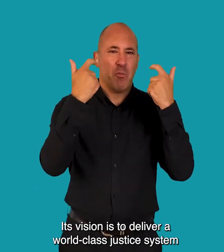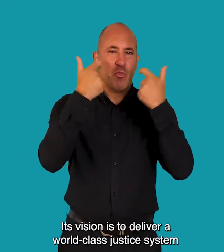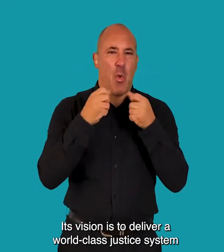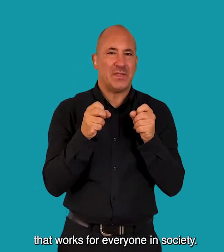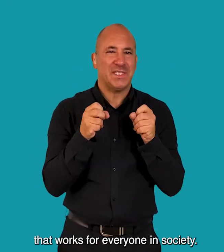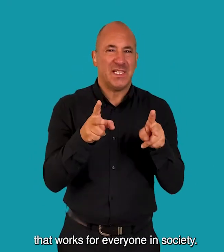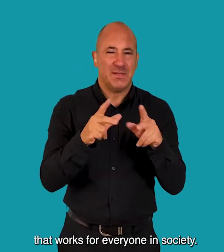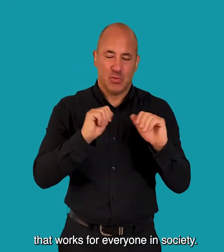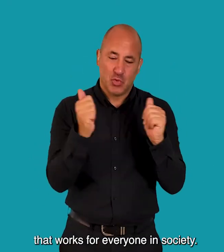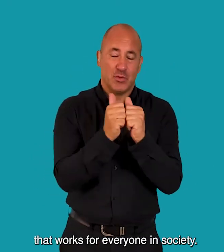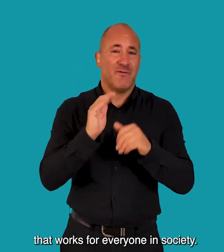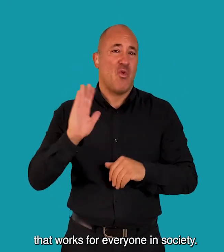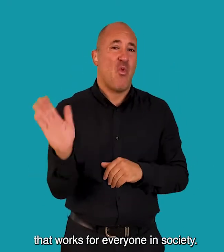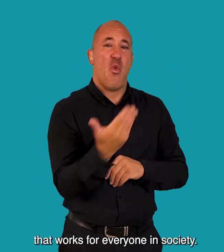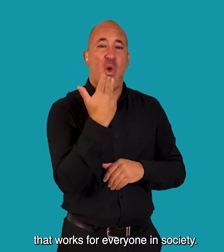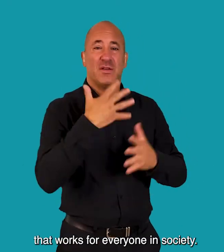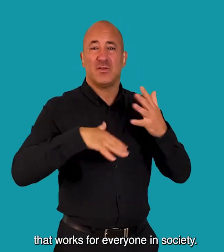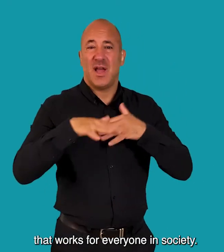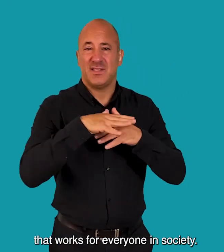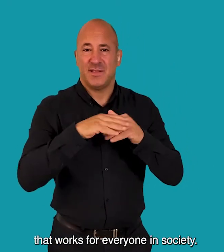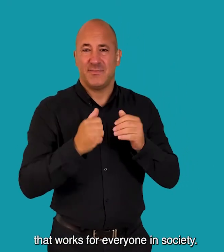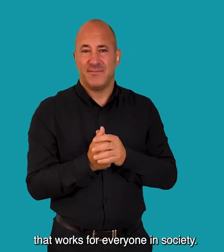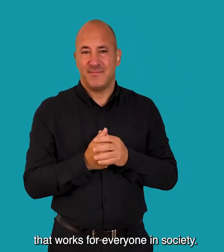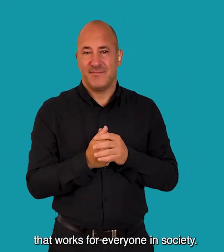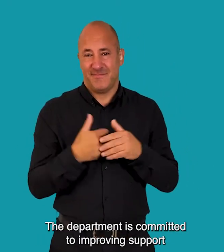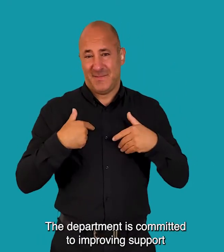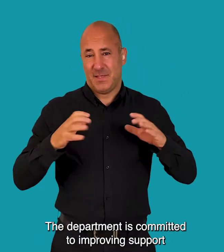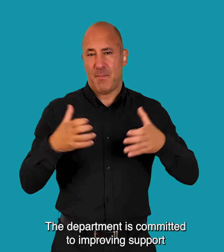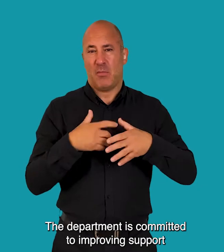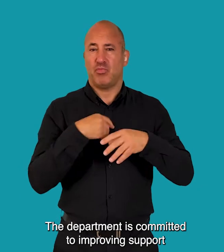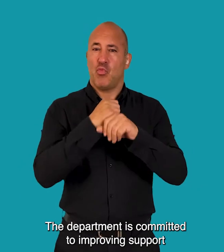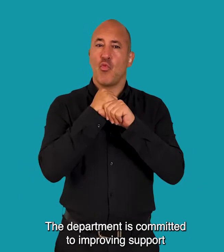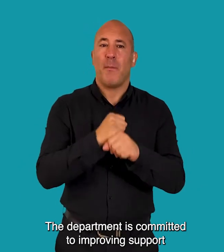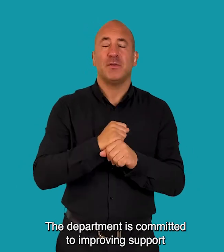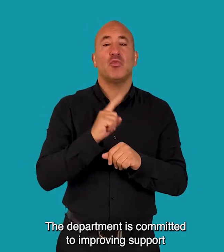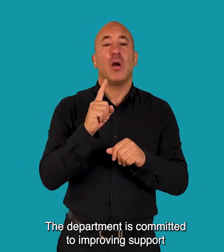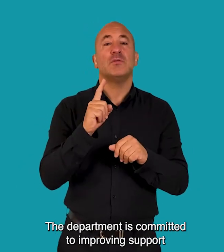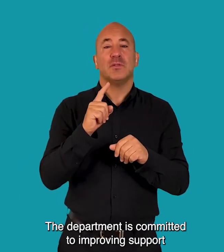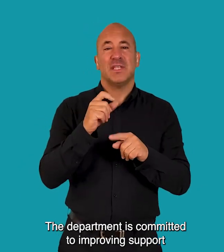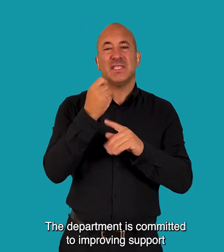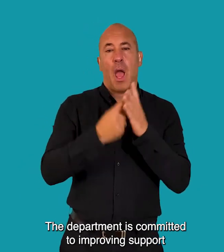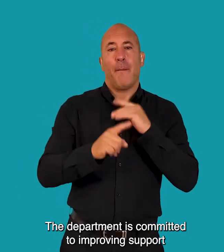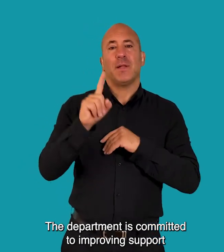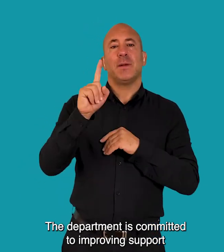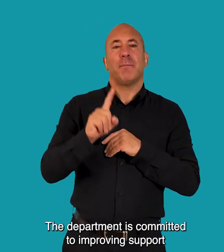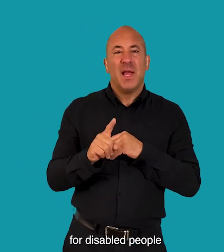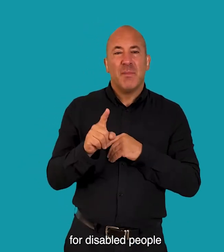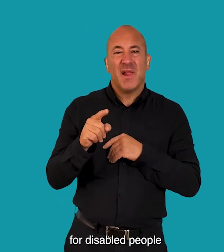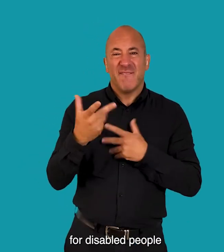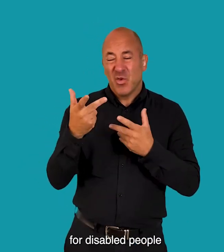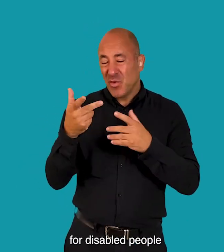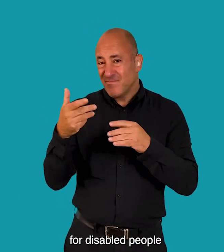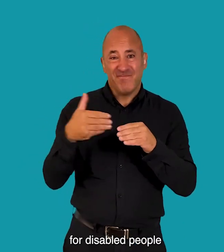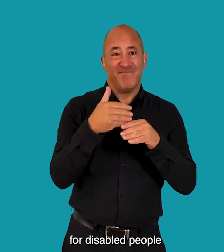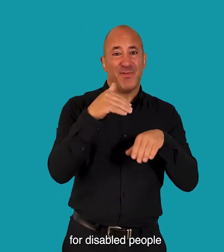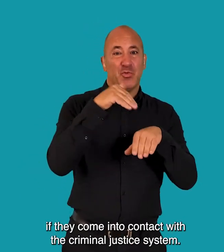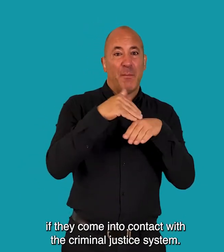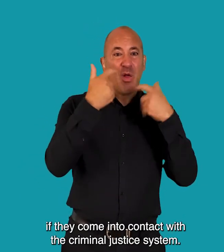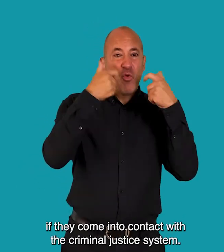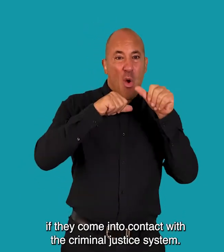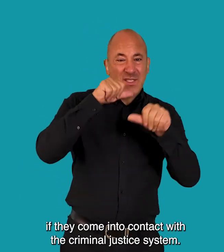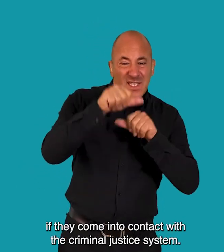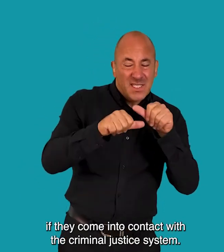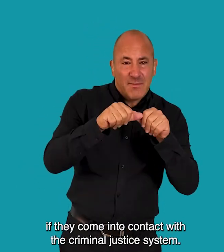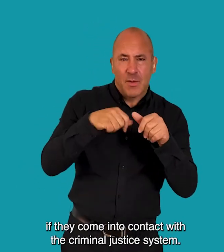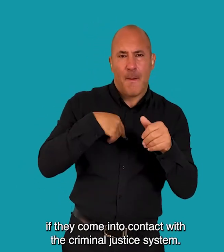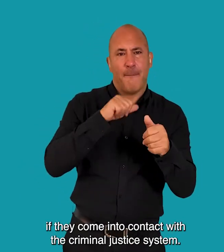system that works for everyone in society The Department is committed to improving support for disabled people if